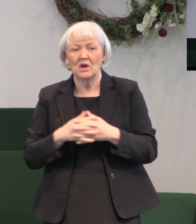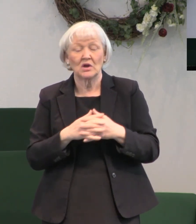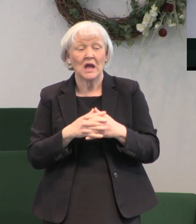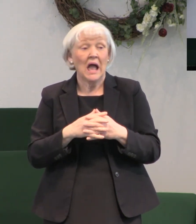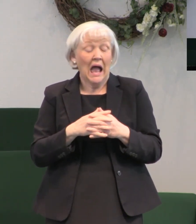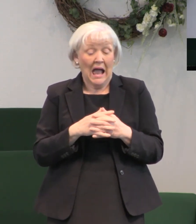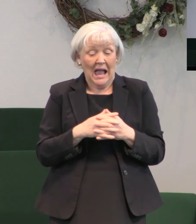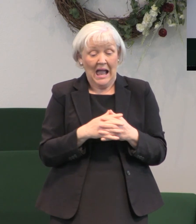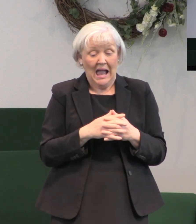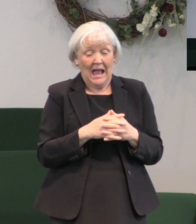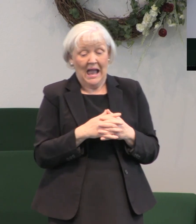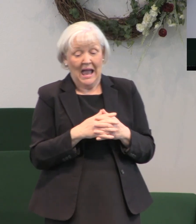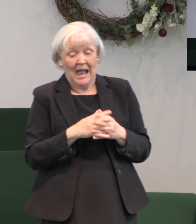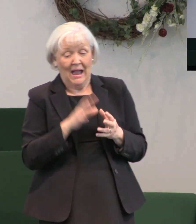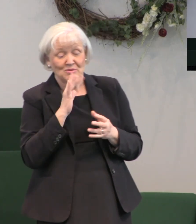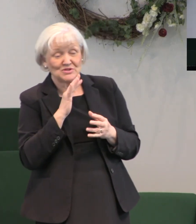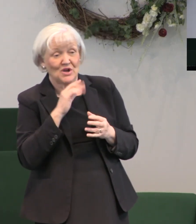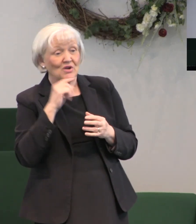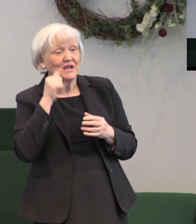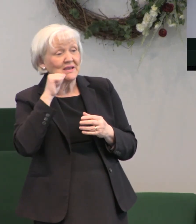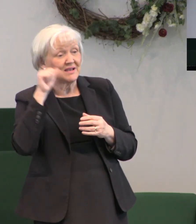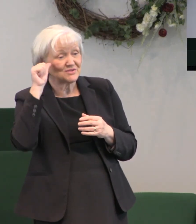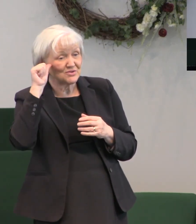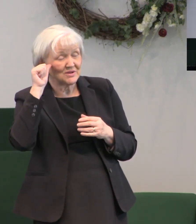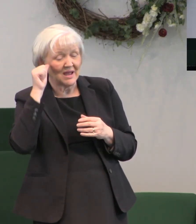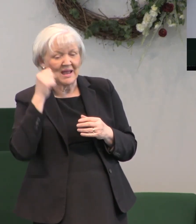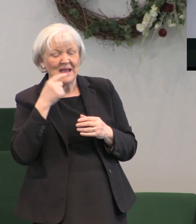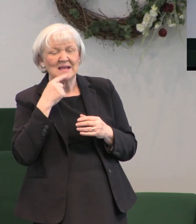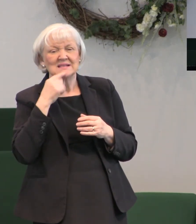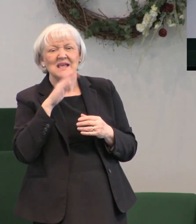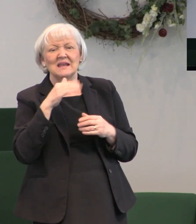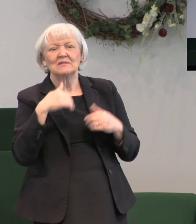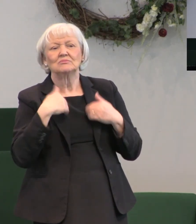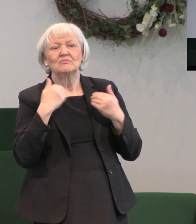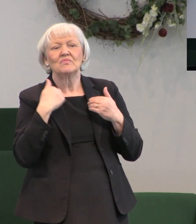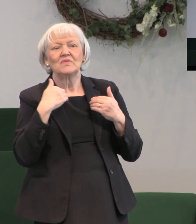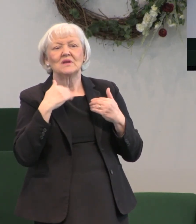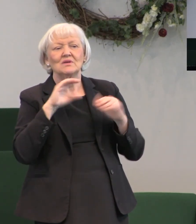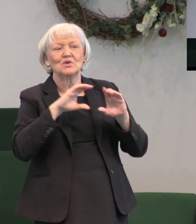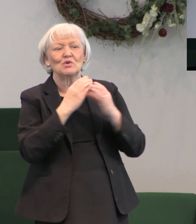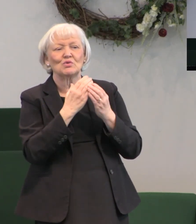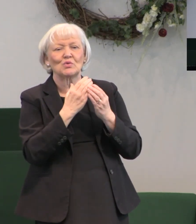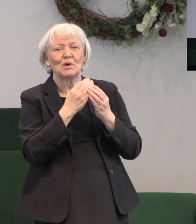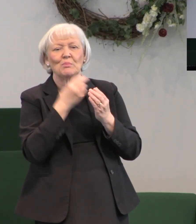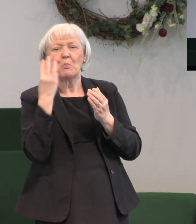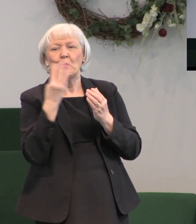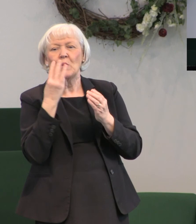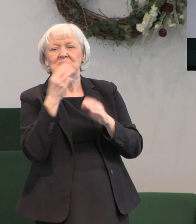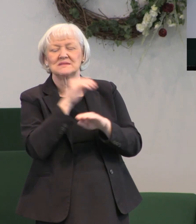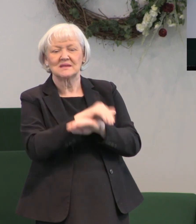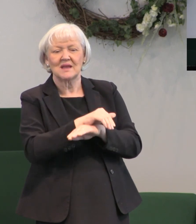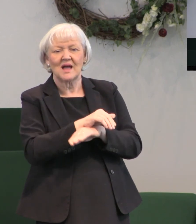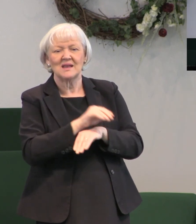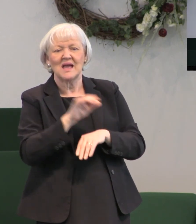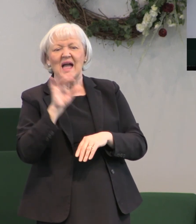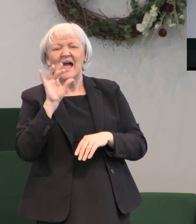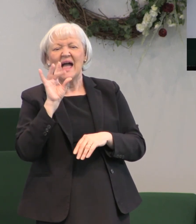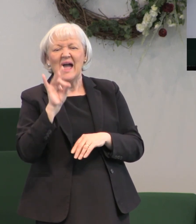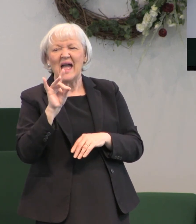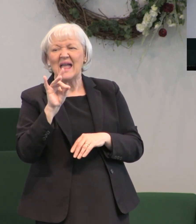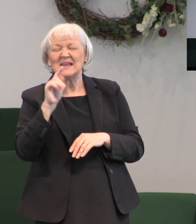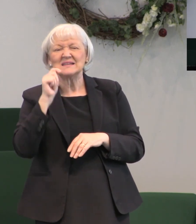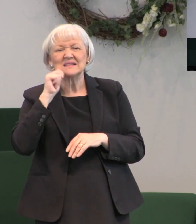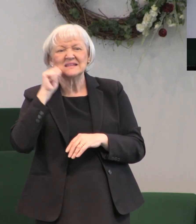pastor friend yesterday he told me local pastor he said in their youth group Wednesday night there were eight teenagers who professed faith in Christ